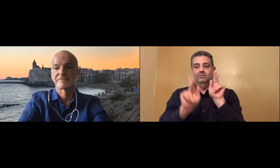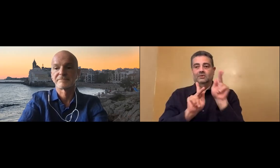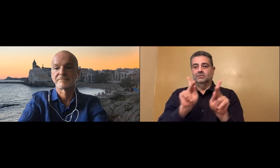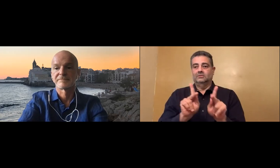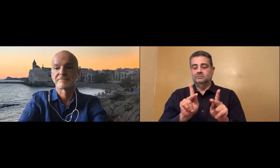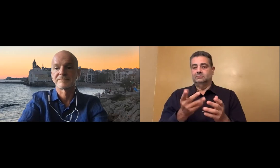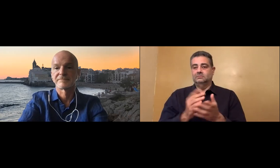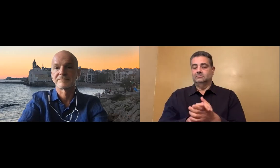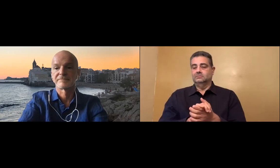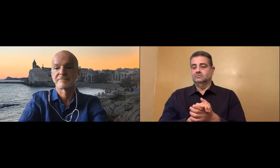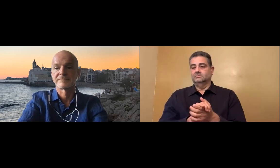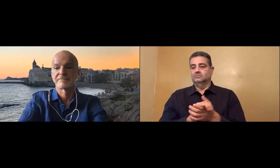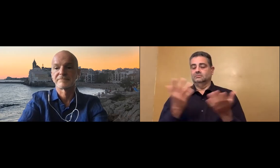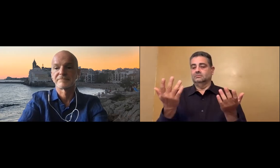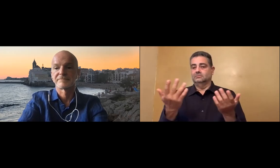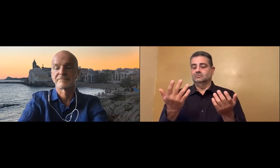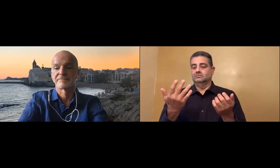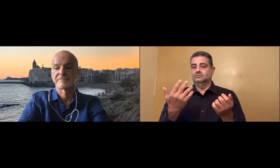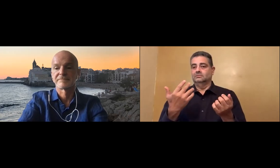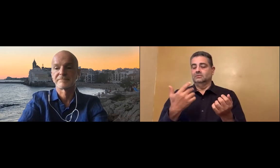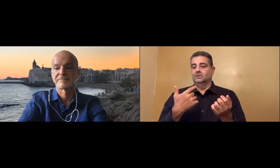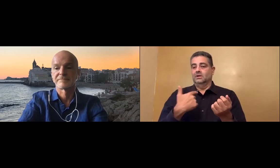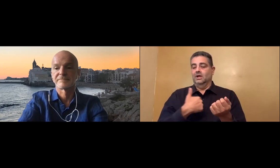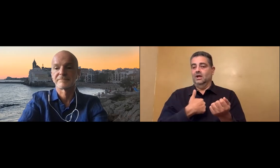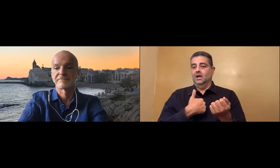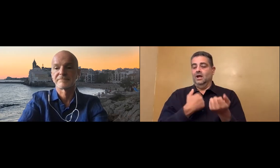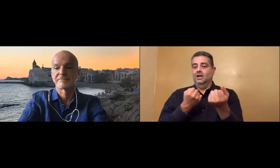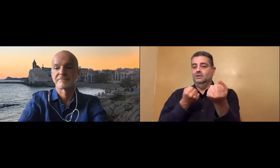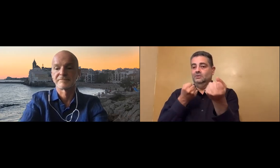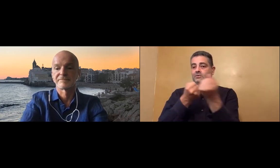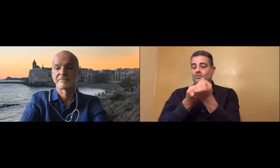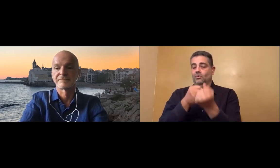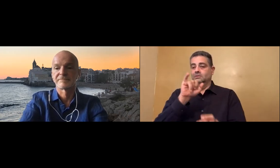And how it can be a very effective program for deafblind people.